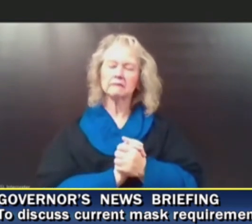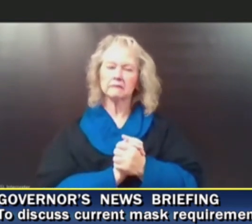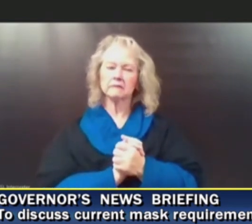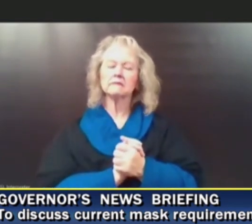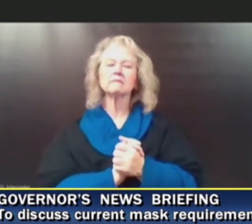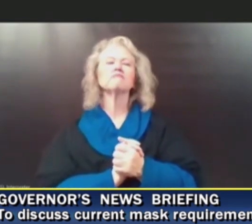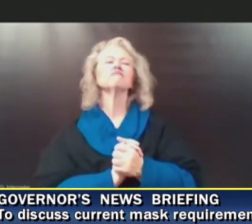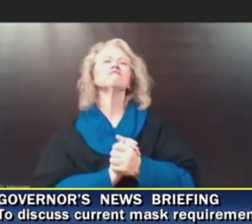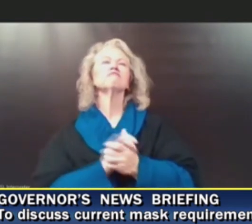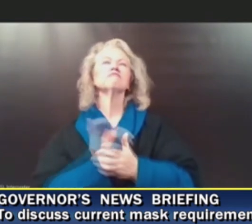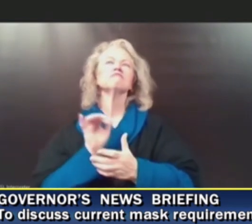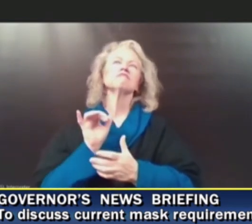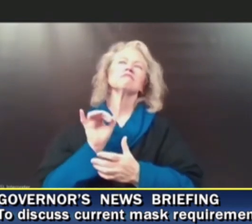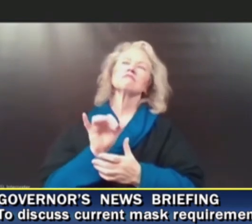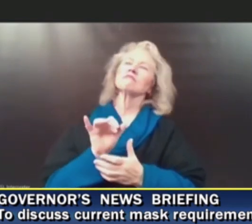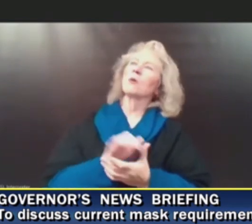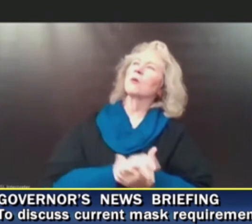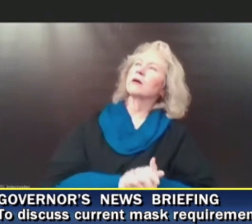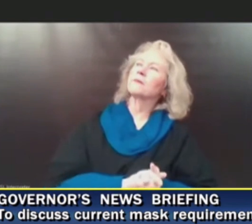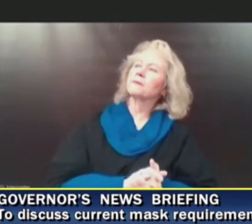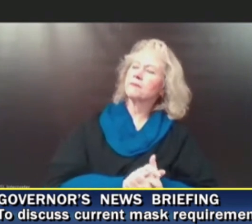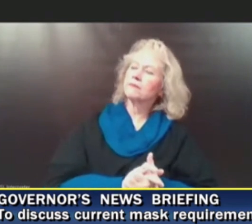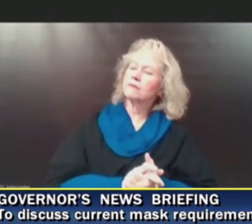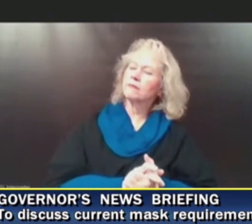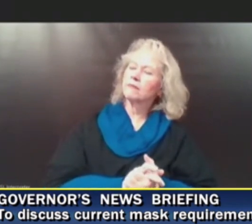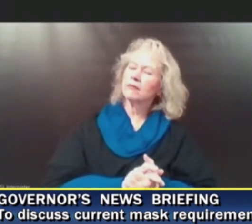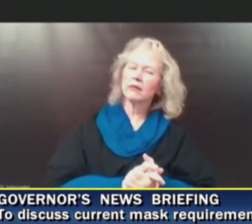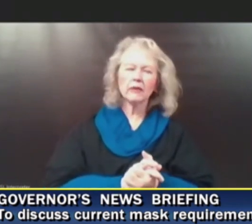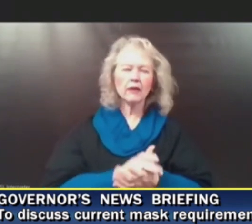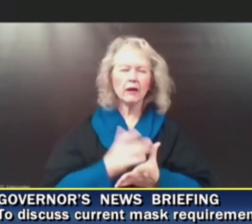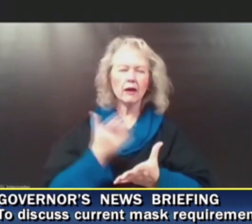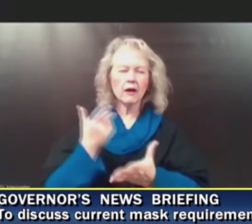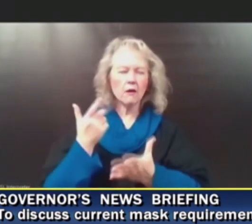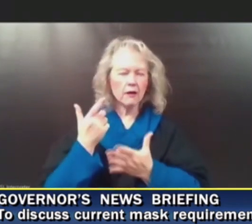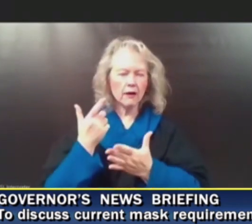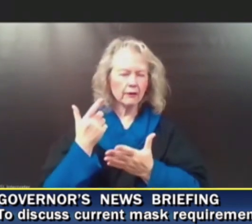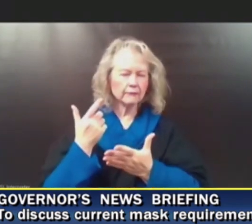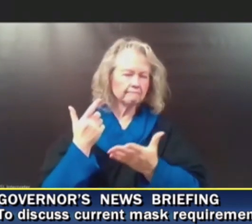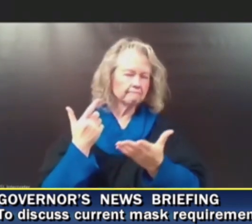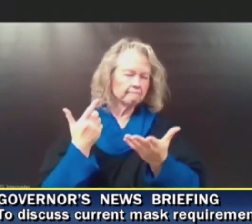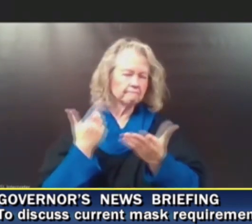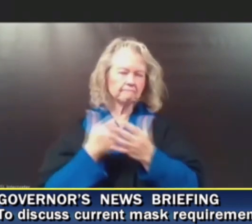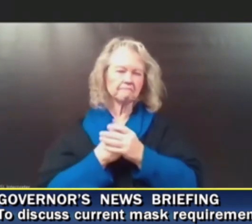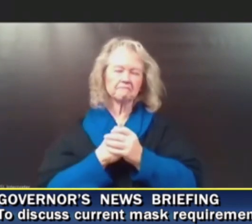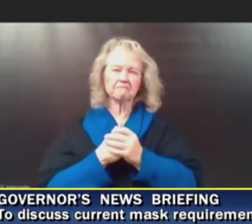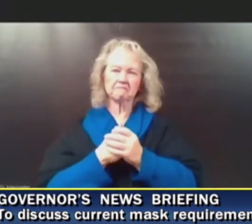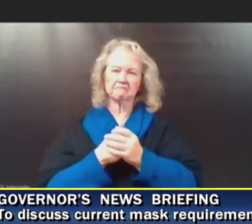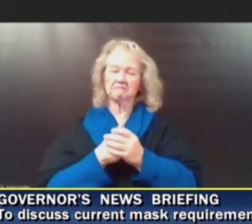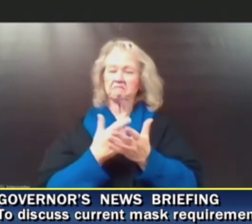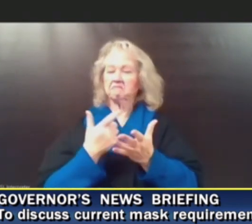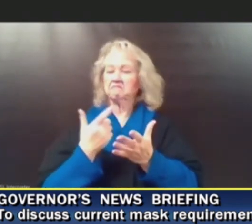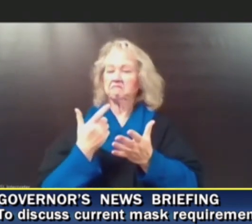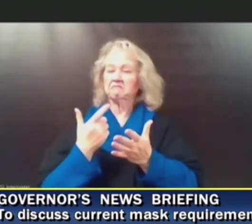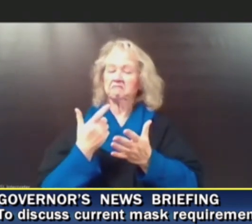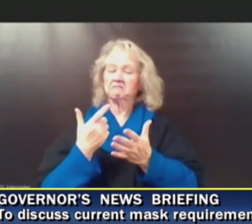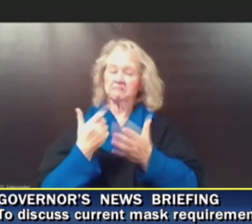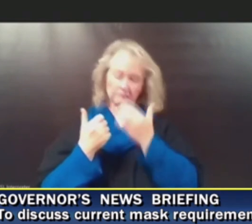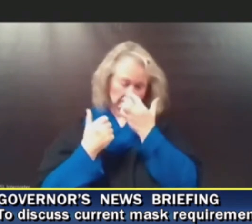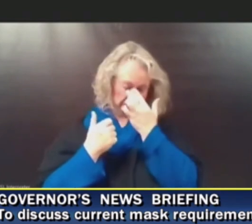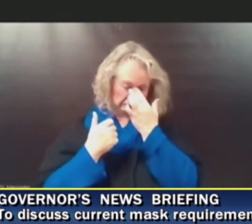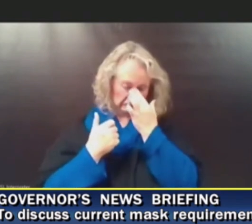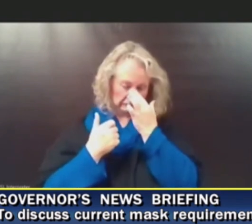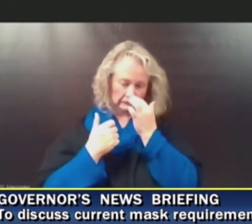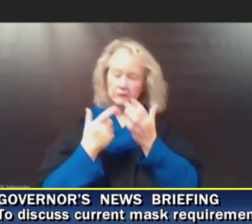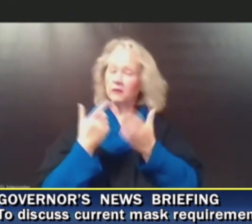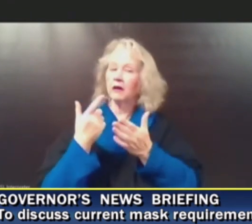Okay. And what would you say to school boards? Actually, what